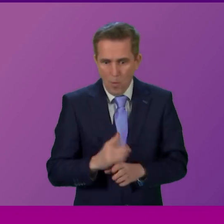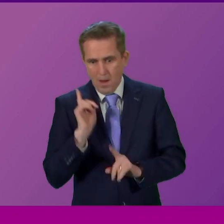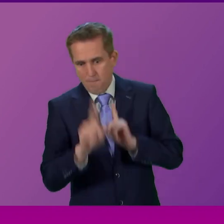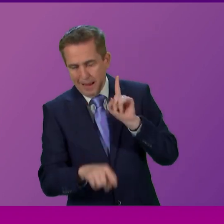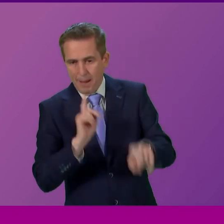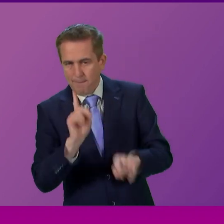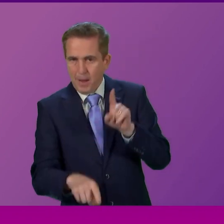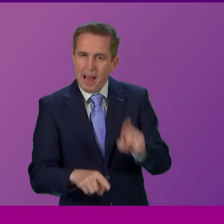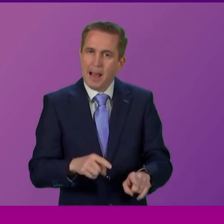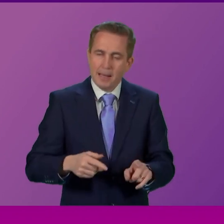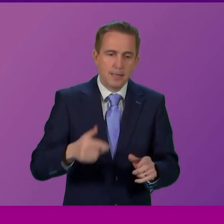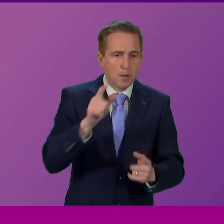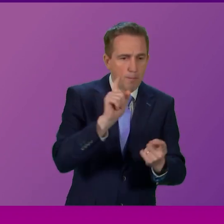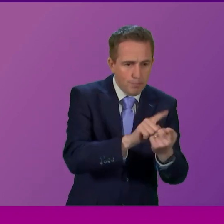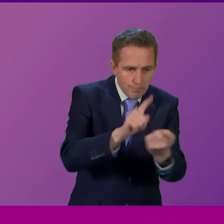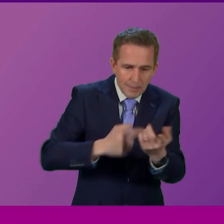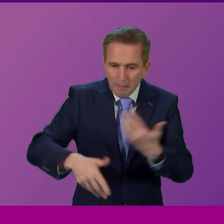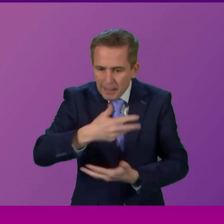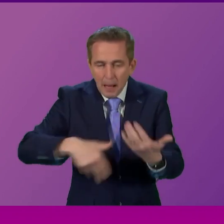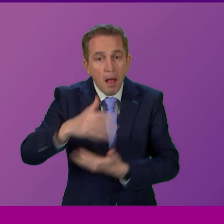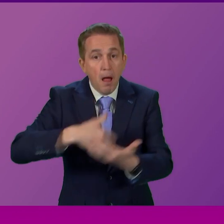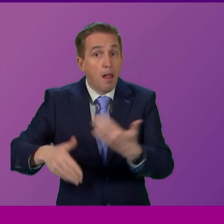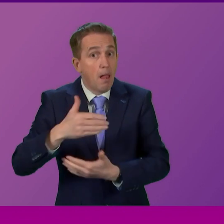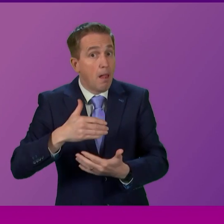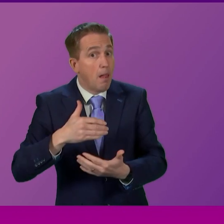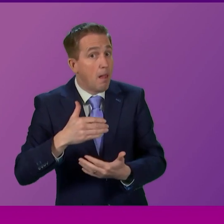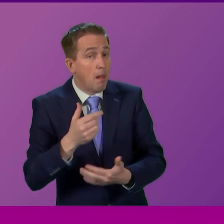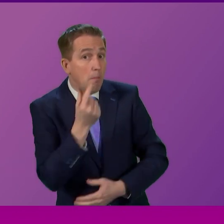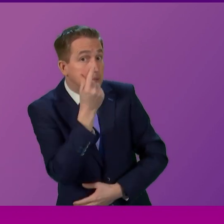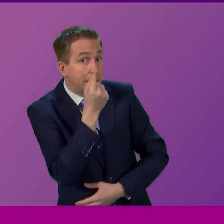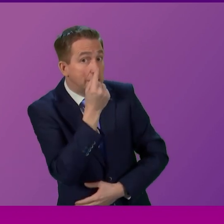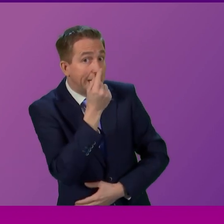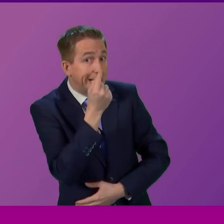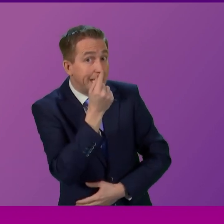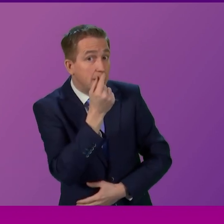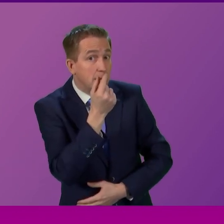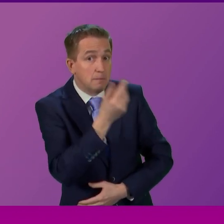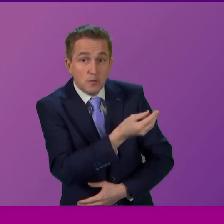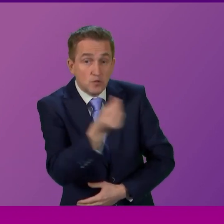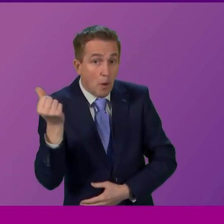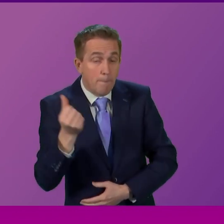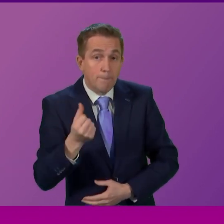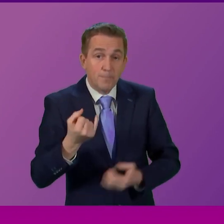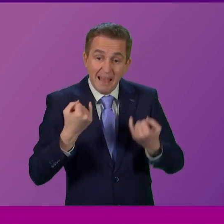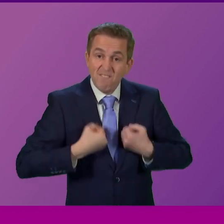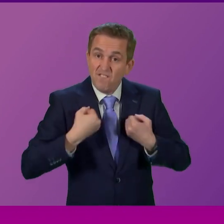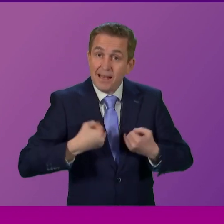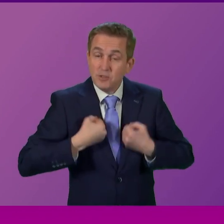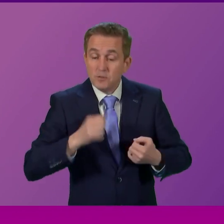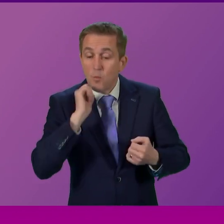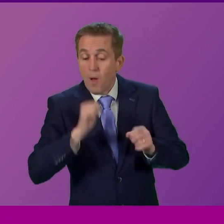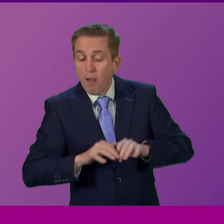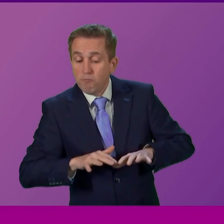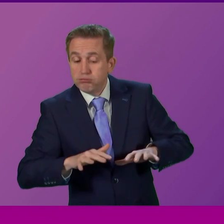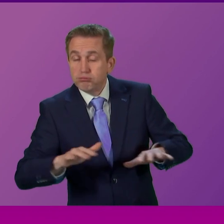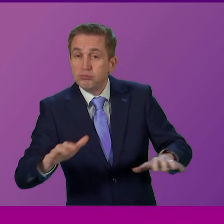at work, that we will, there may well be the possibility that we see a slight increase in some of those viral infections spreading. So we